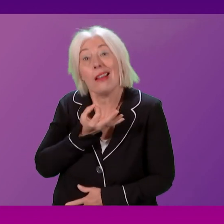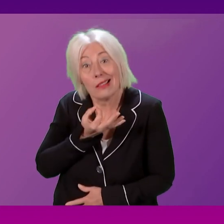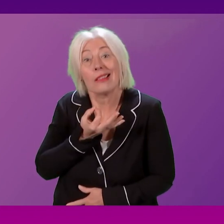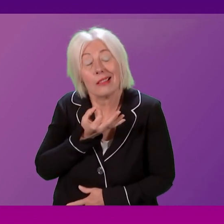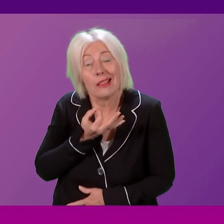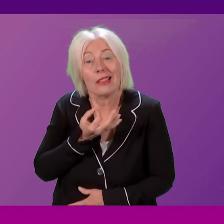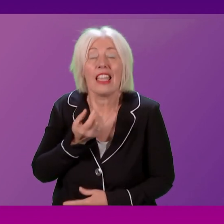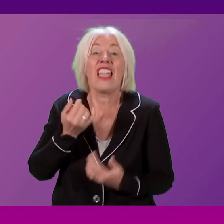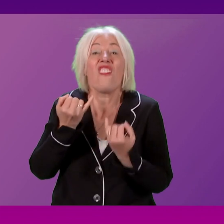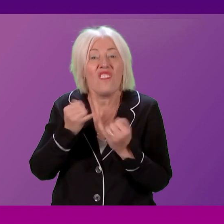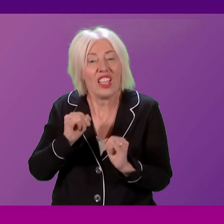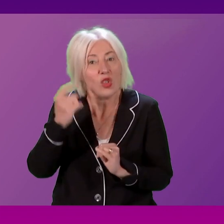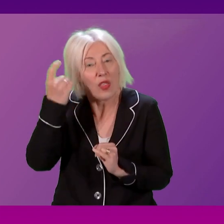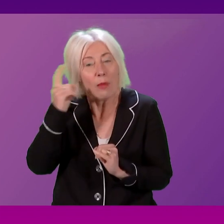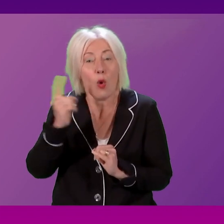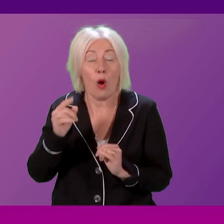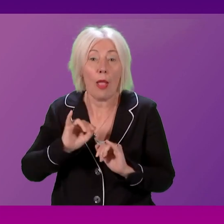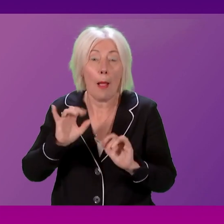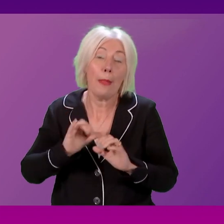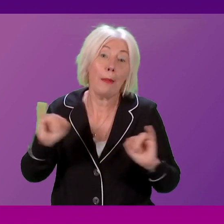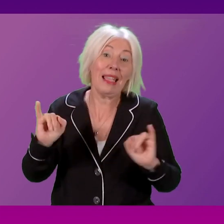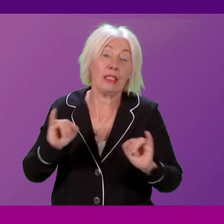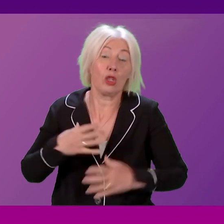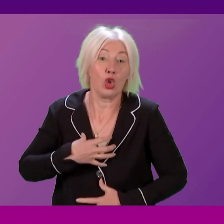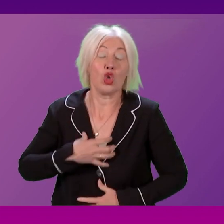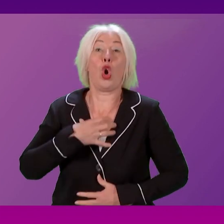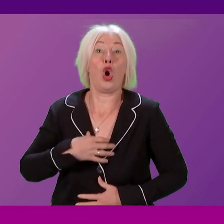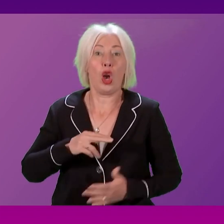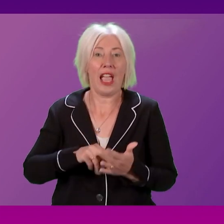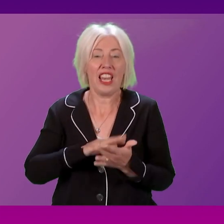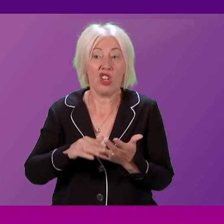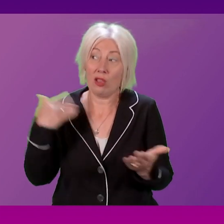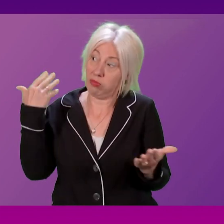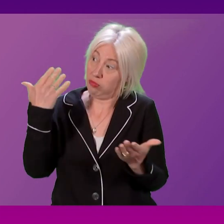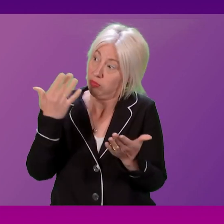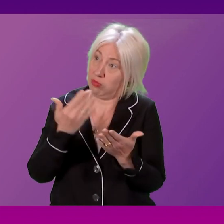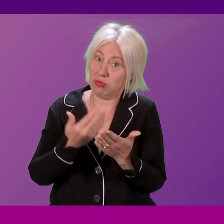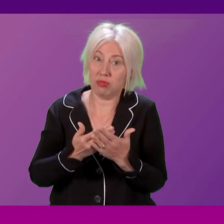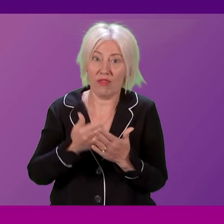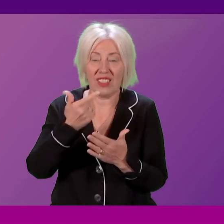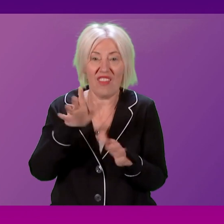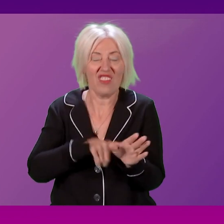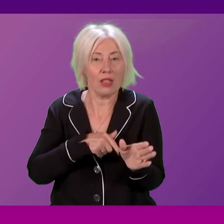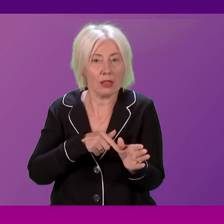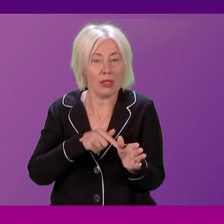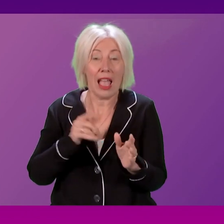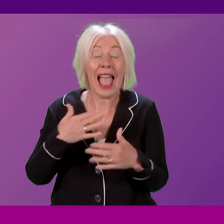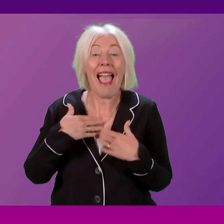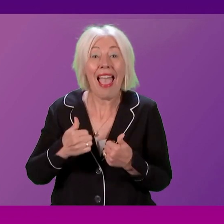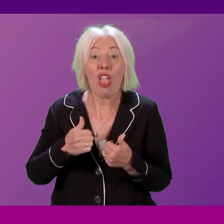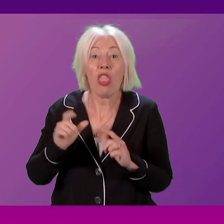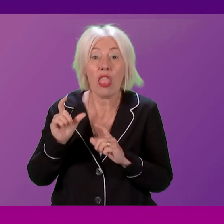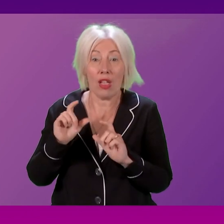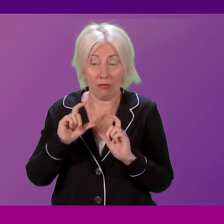he fails to mention, of course, the biggest shock our NHS has ever faced in its 75-year existence. And health services right across the UK, including in Scotland,